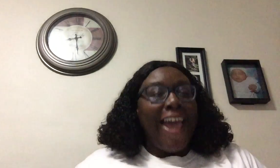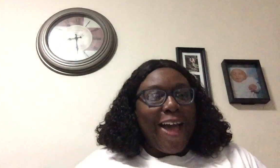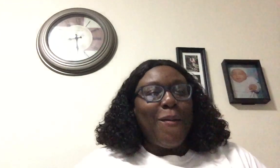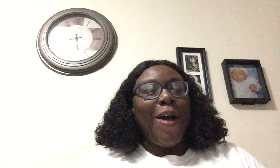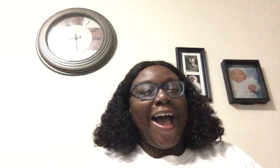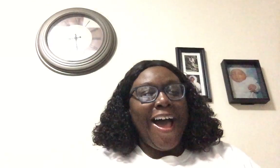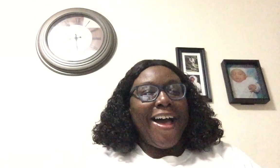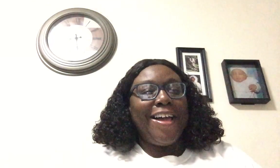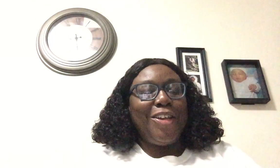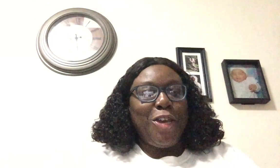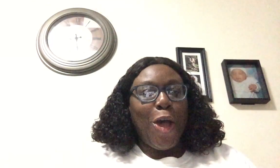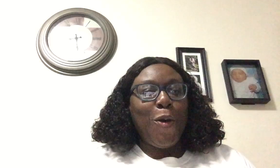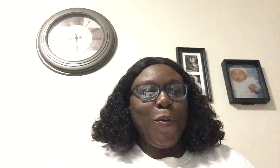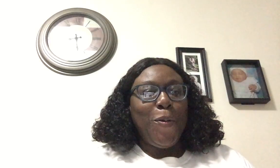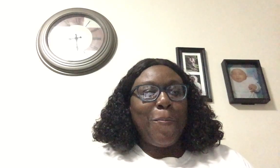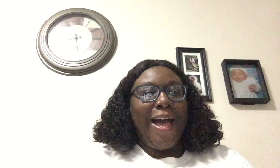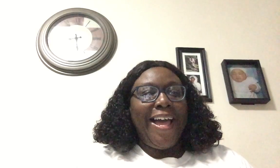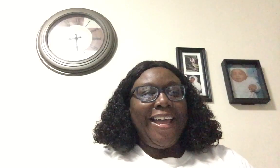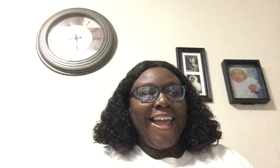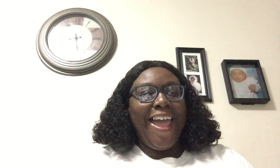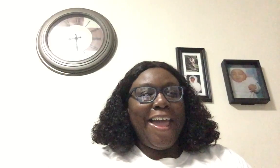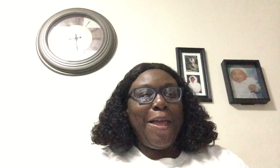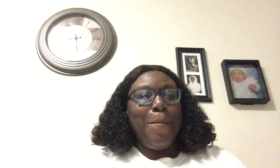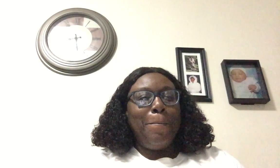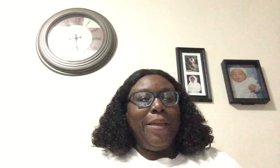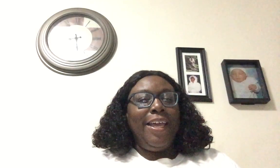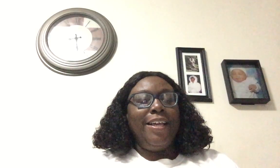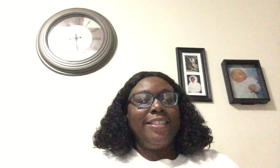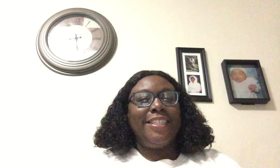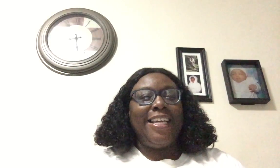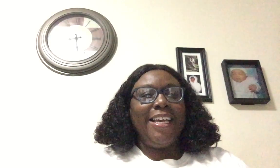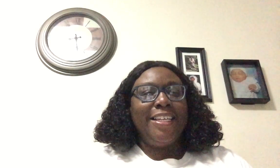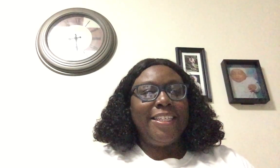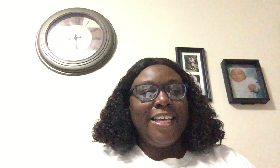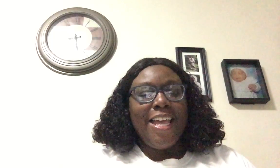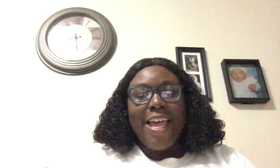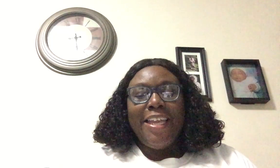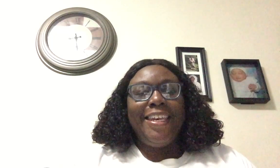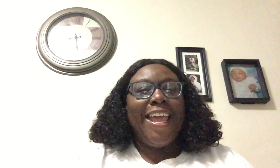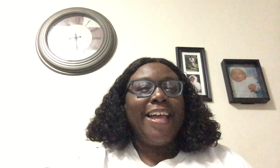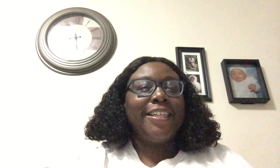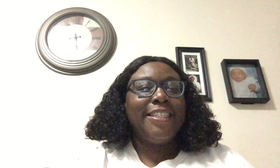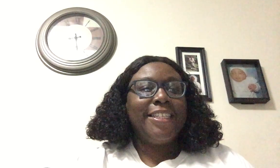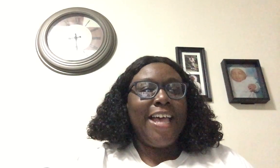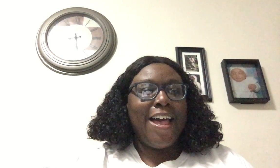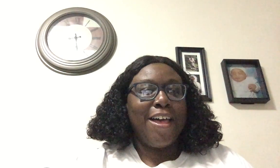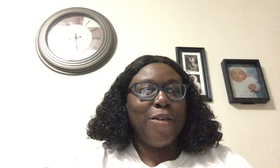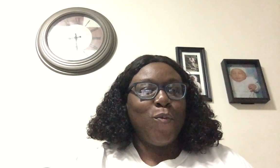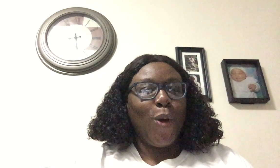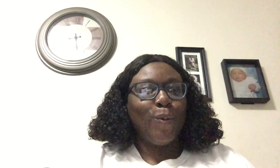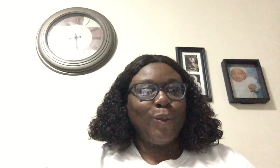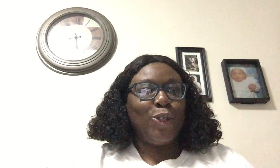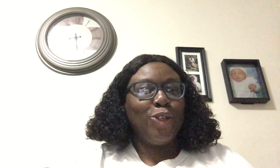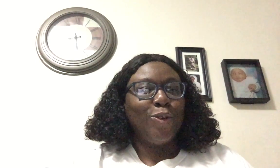Now I know my ABCs. Next time won't you